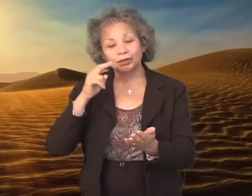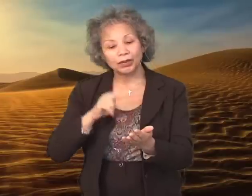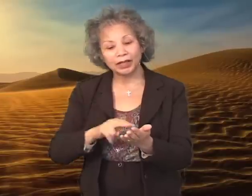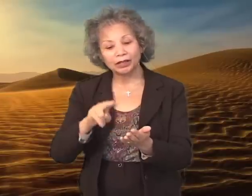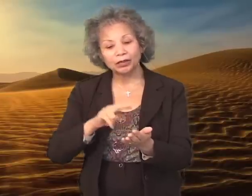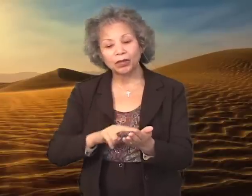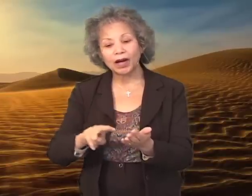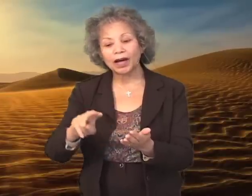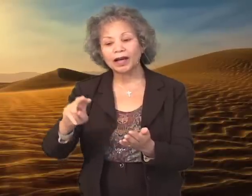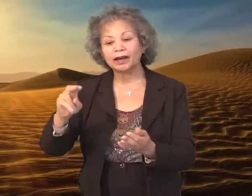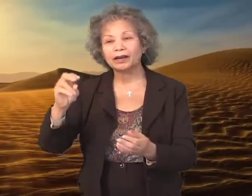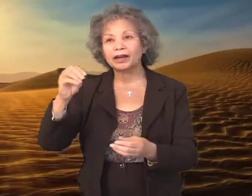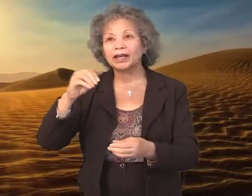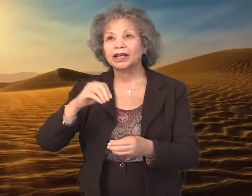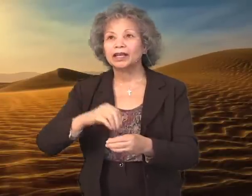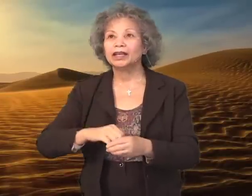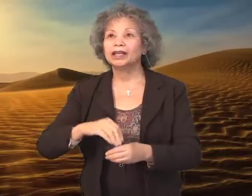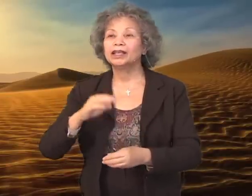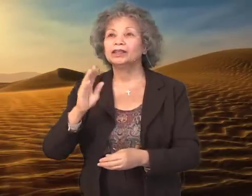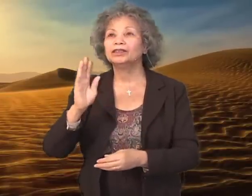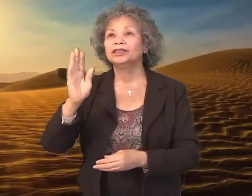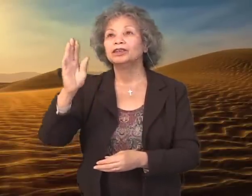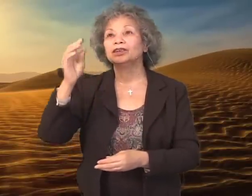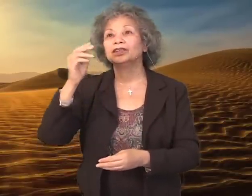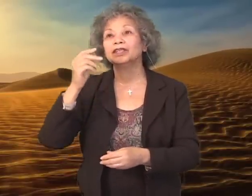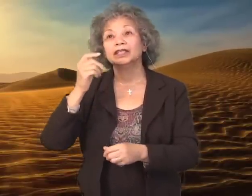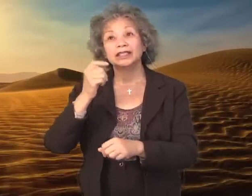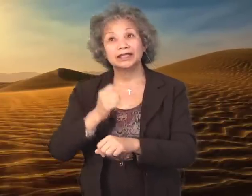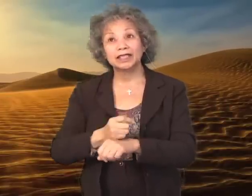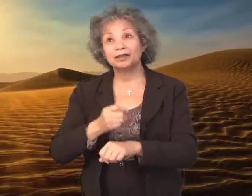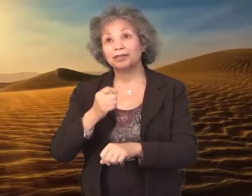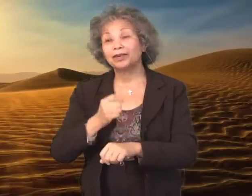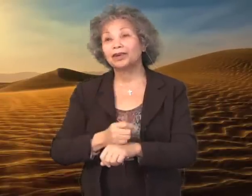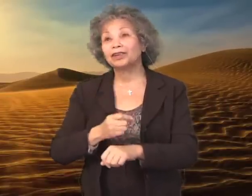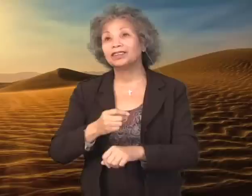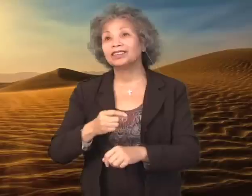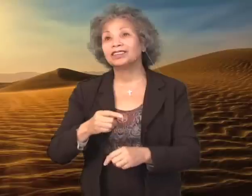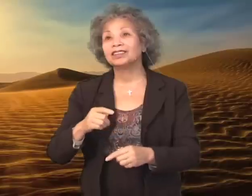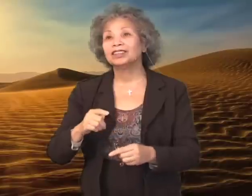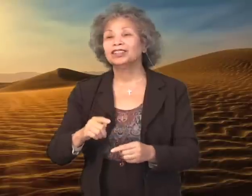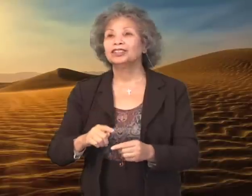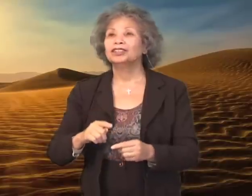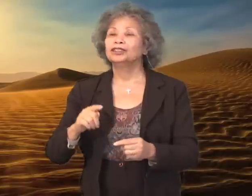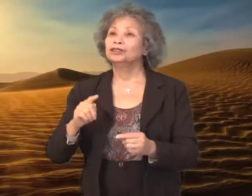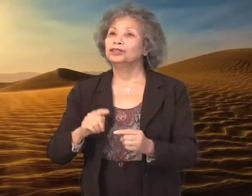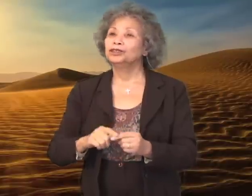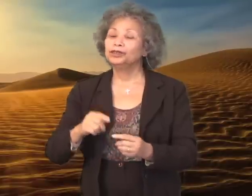inquire in your temple, to